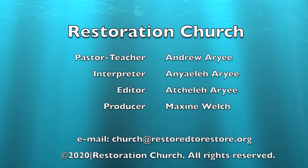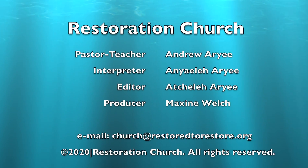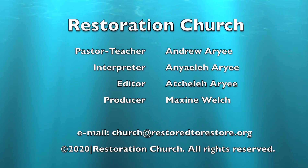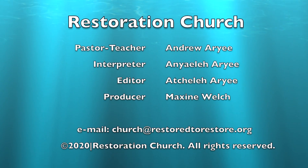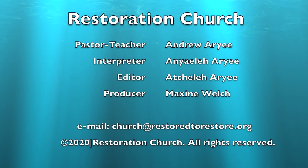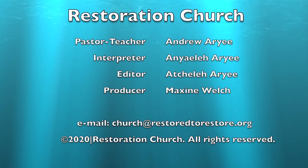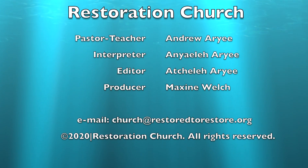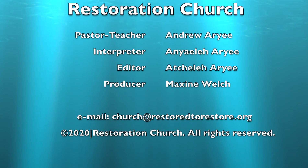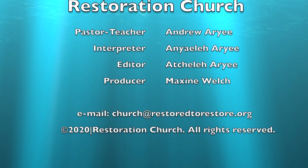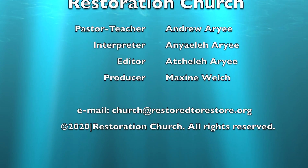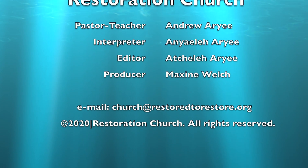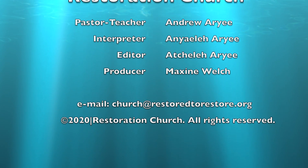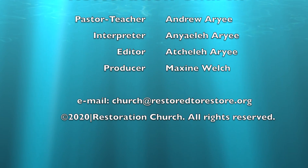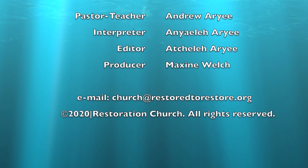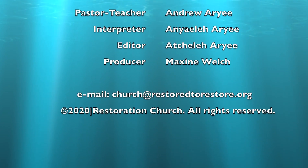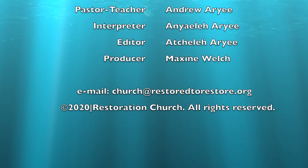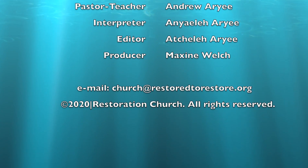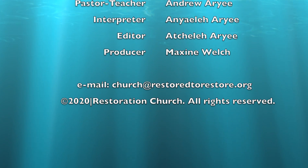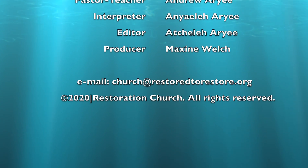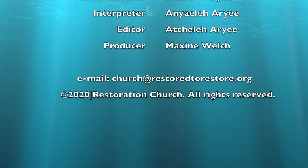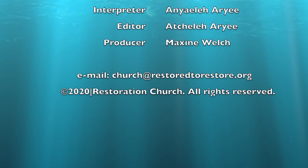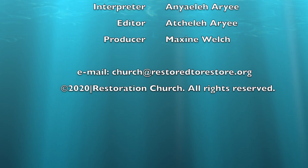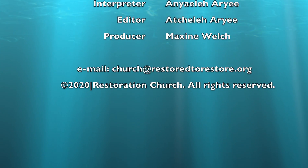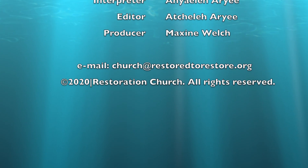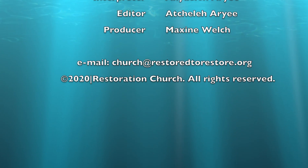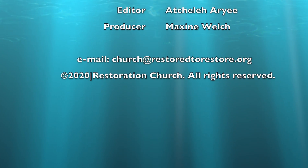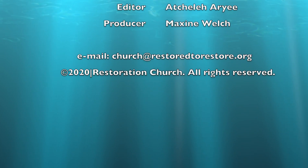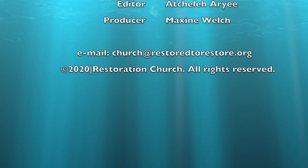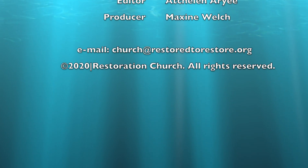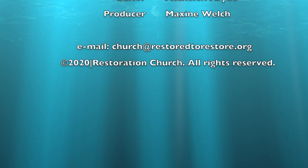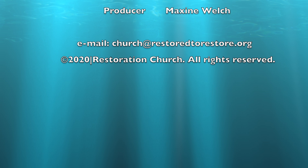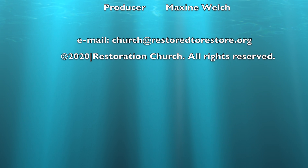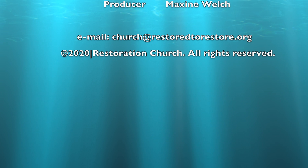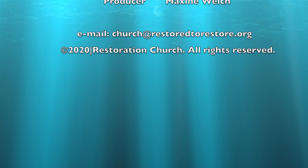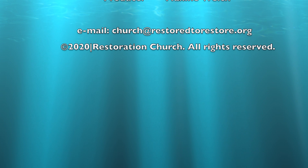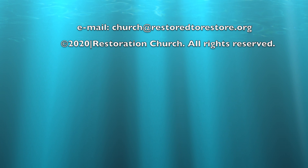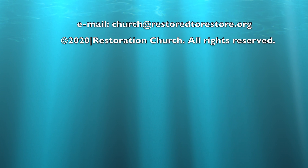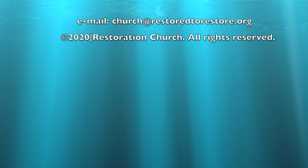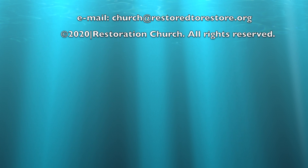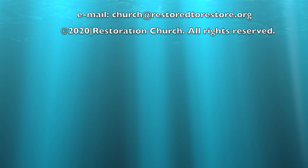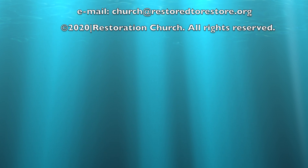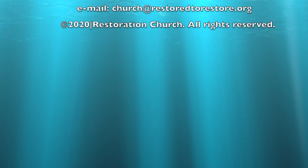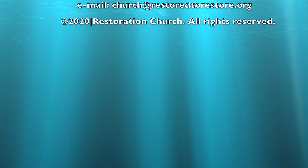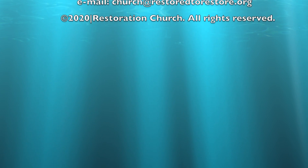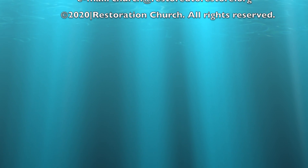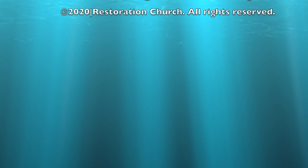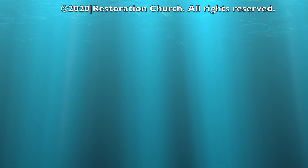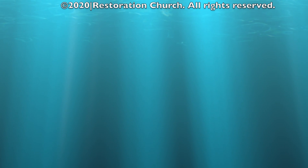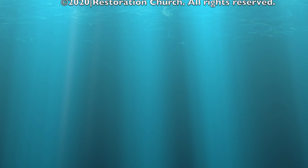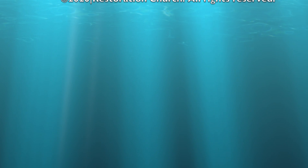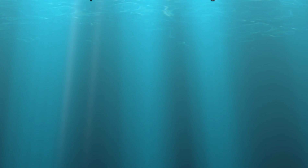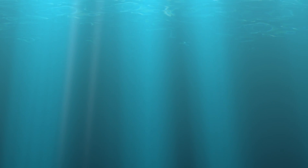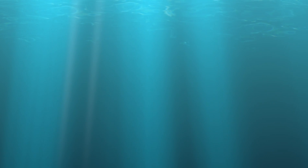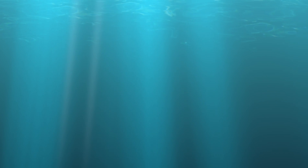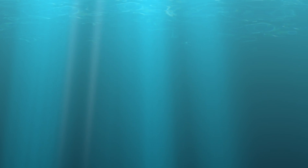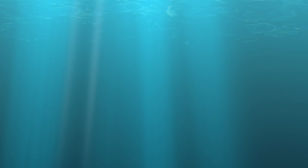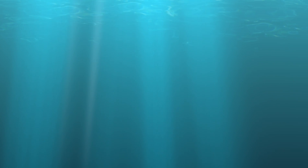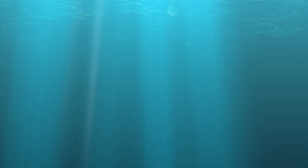May God bless in that you do God in that you to His glory. that you glory. May God all May May Thank